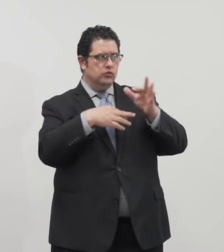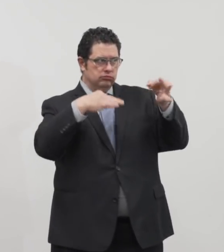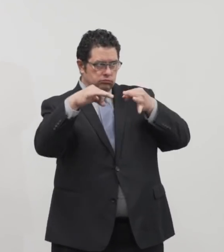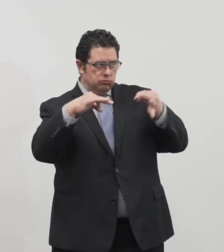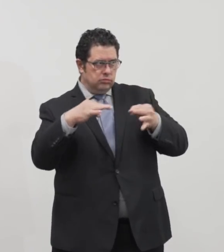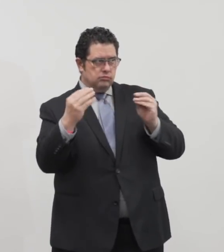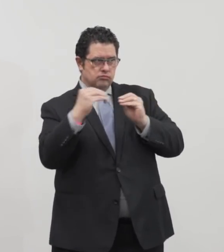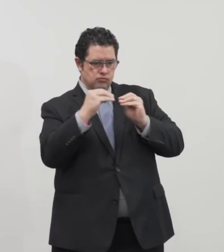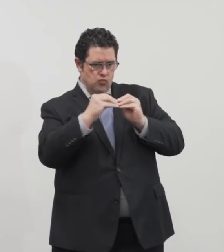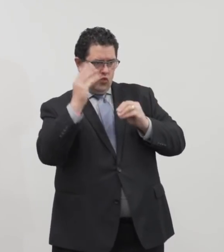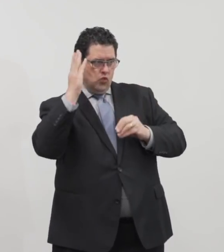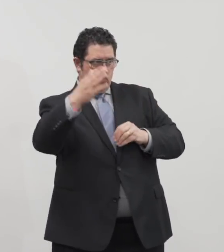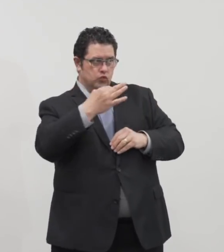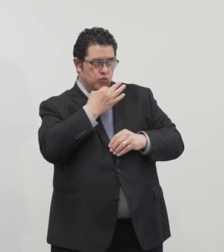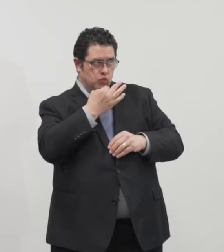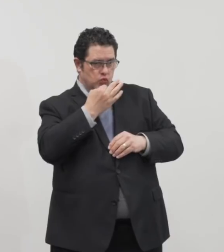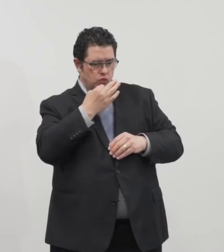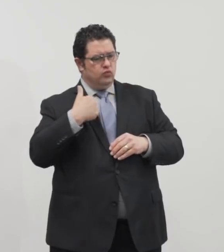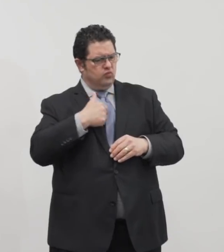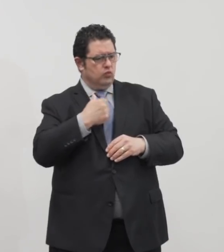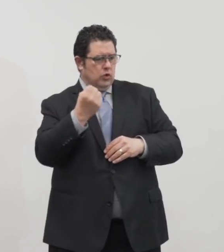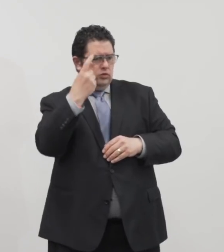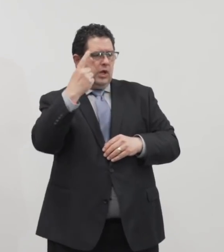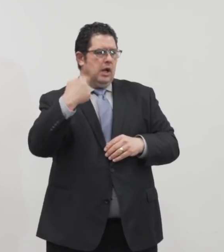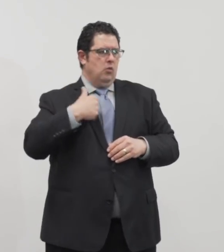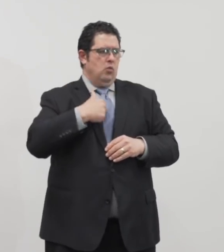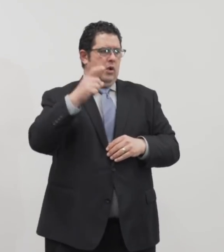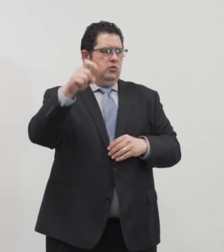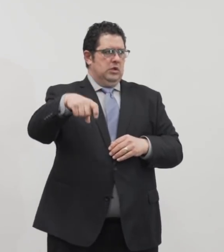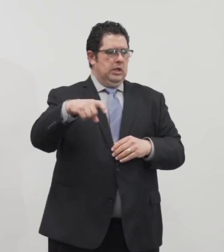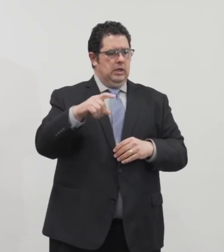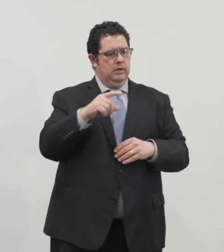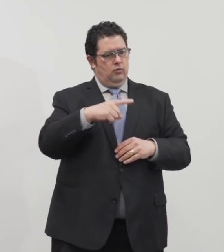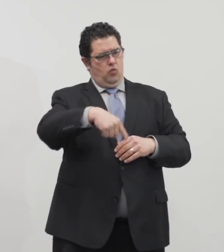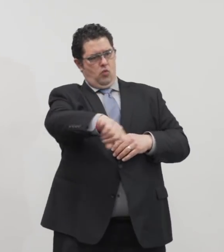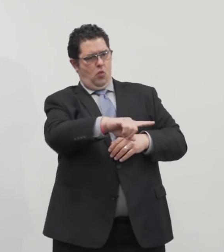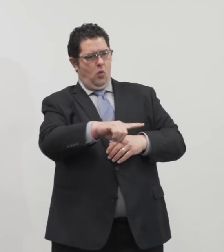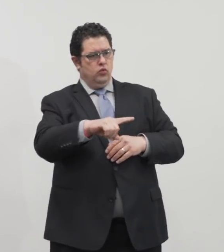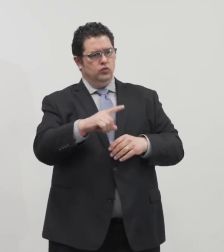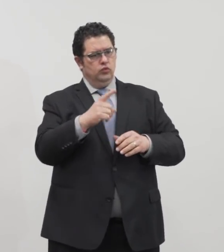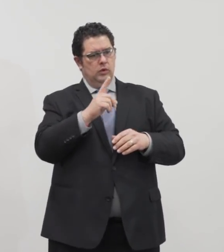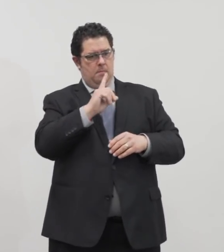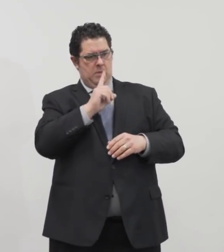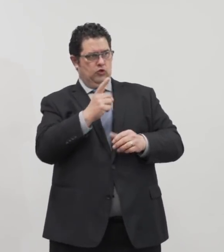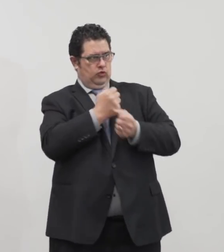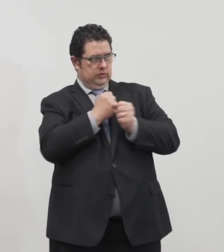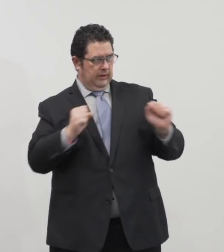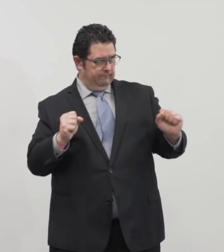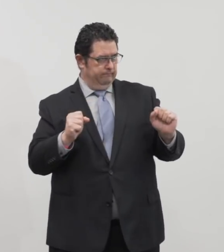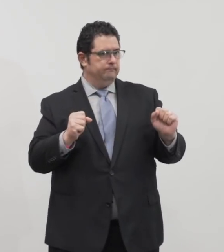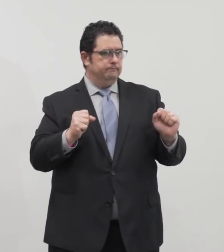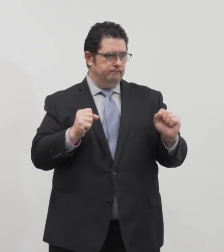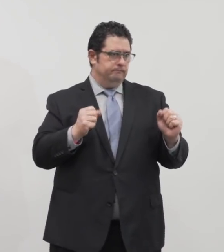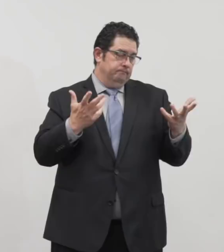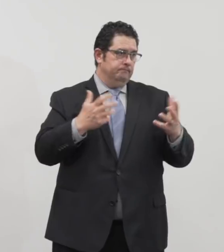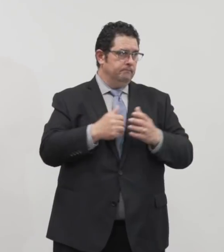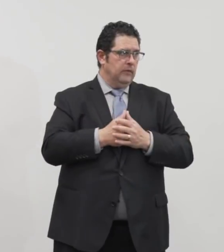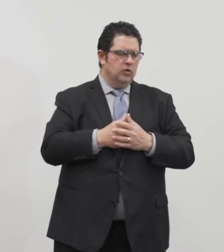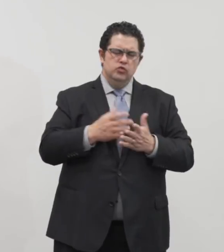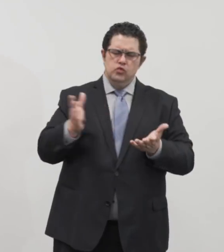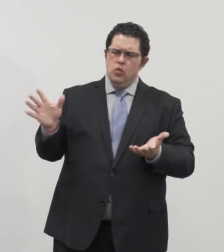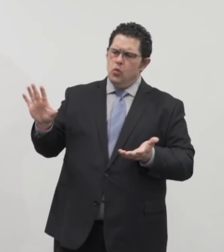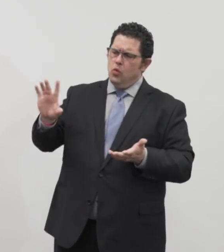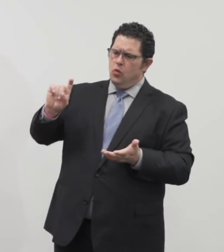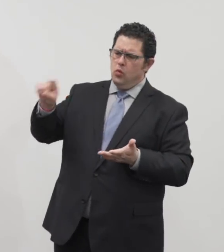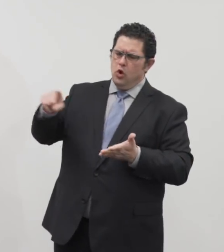that we will need to make those facilities safe and we have guidance to do so. What does this